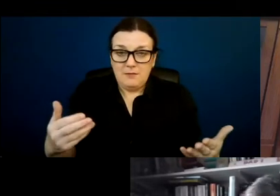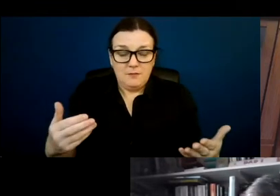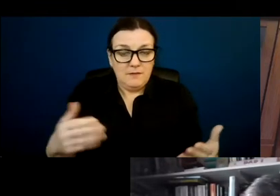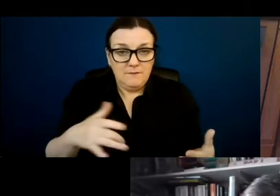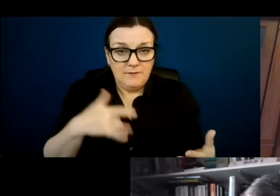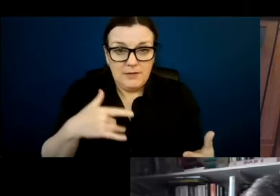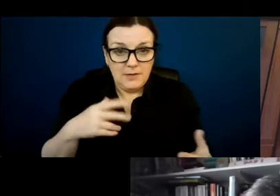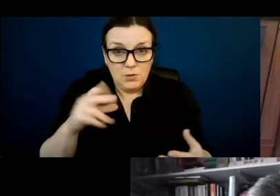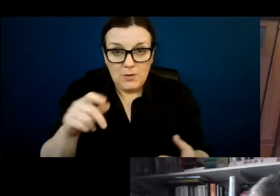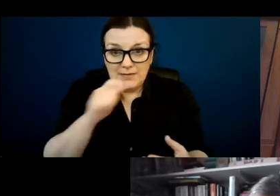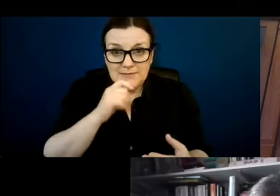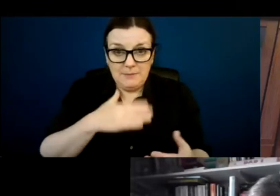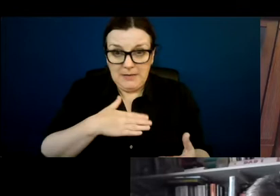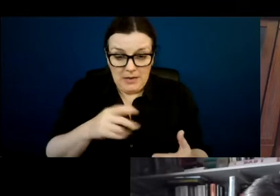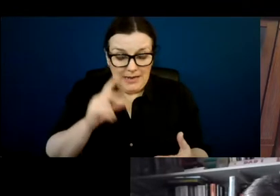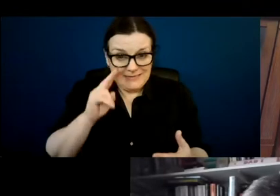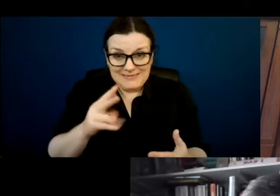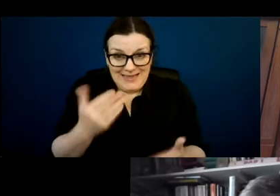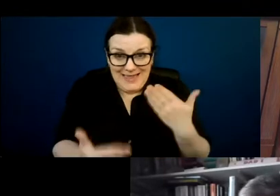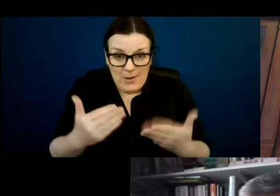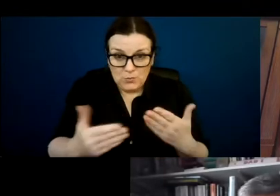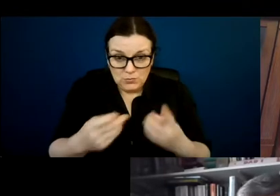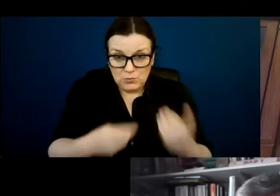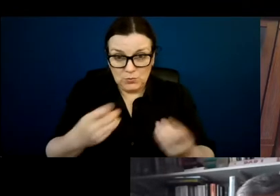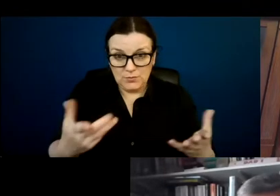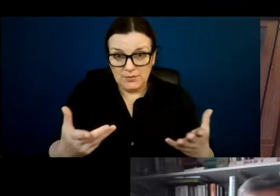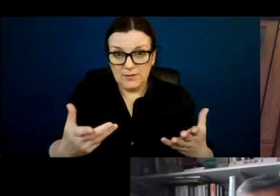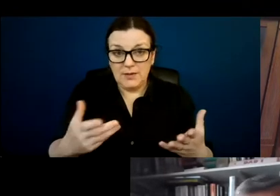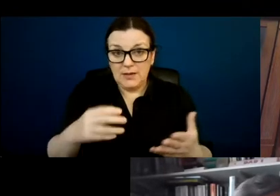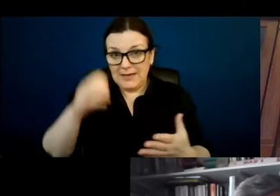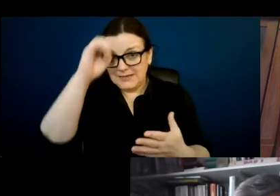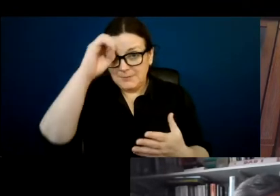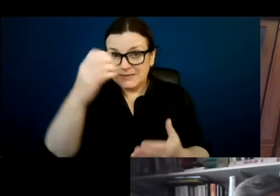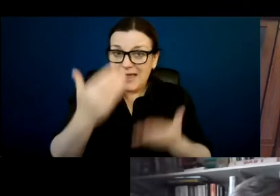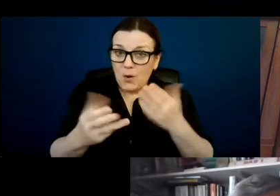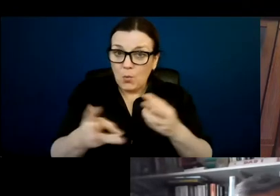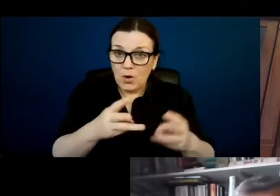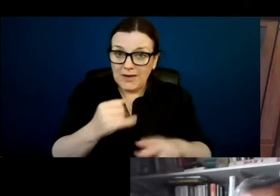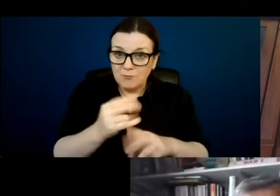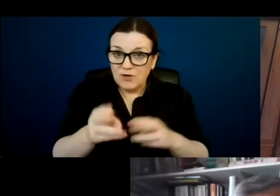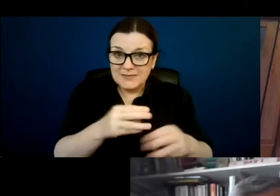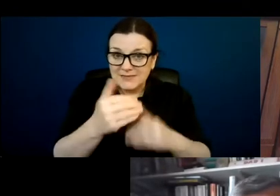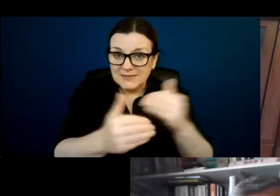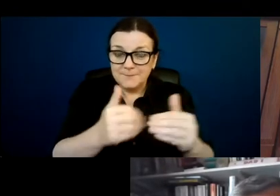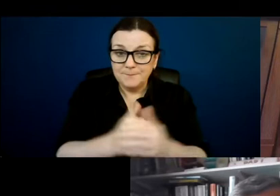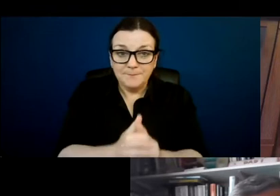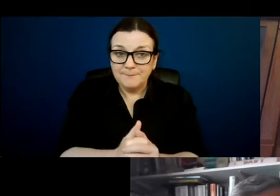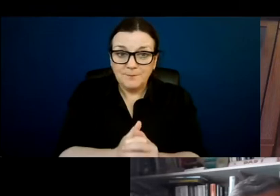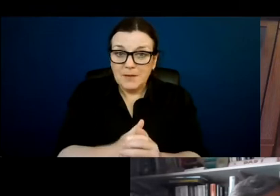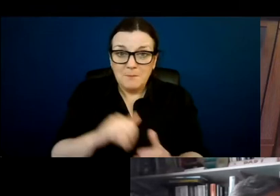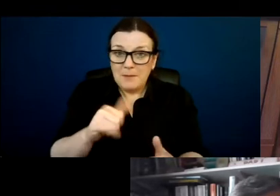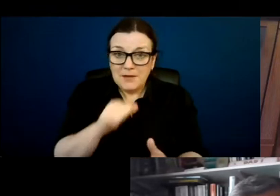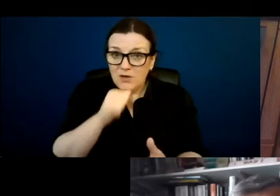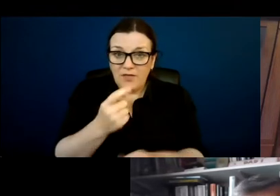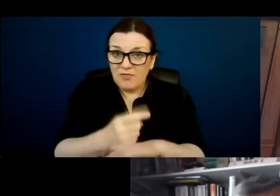effort to tell me and I can't see how to do it. Nobody can anticipate how this is going to work in practice. It may be there's nothing there for families